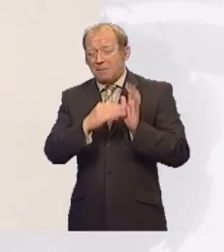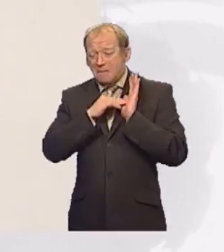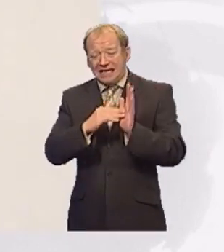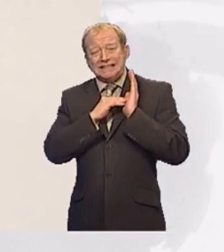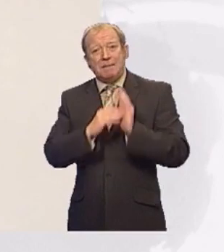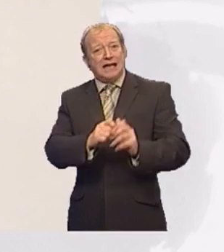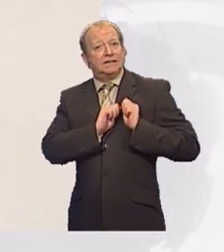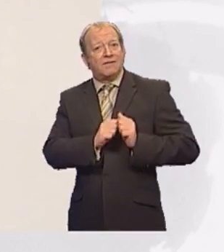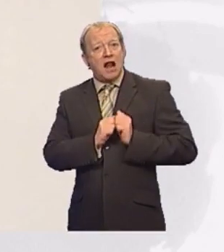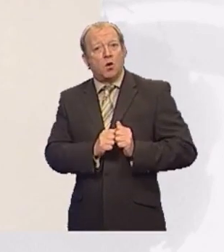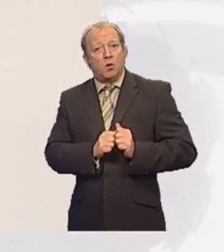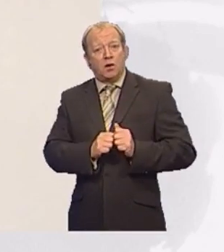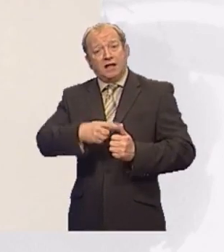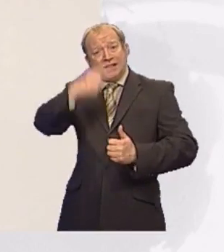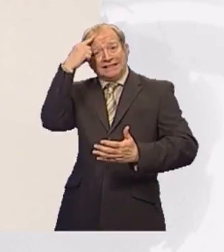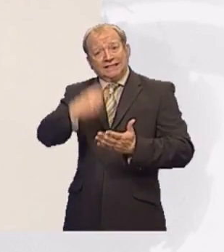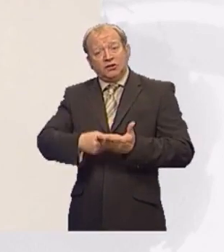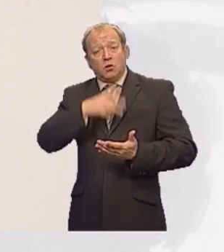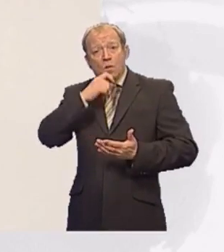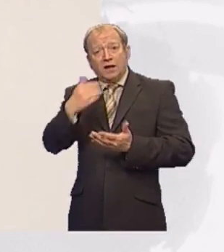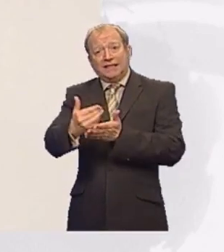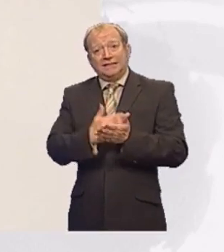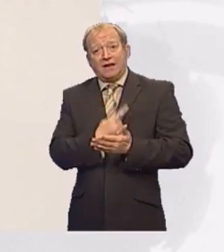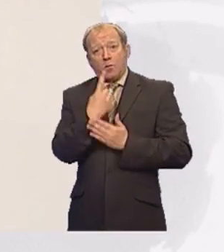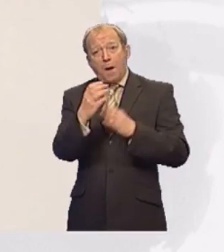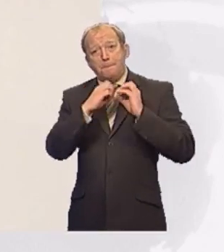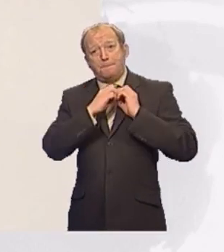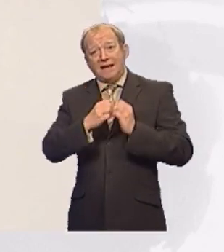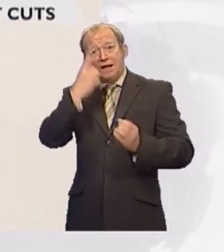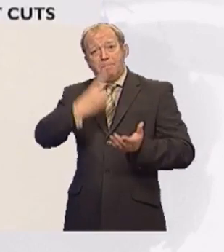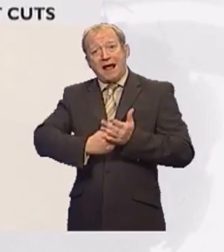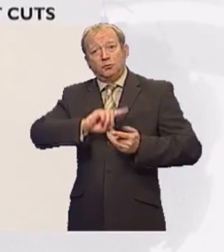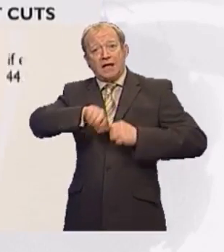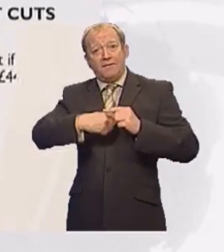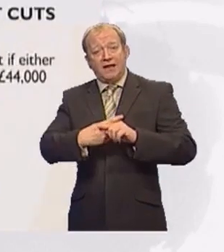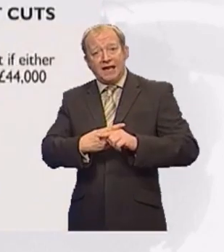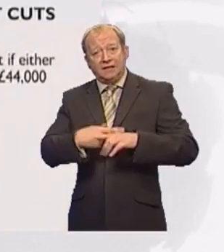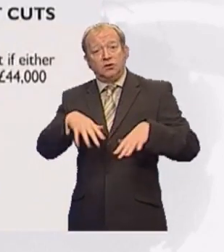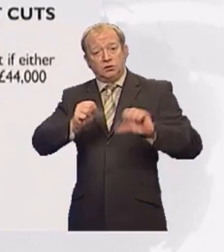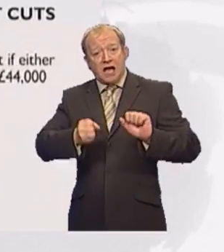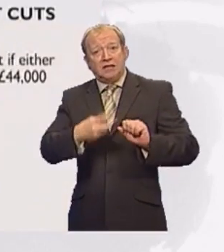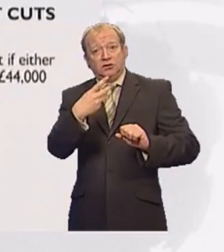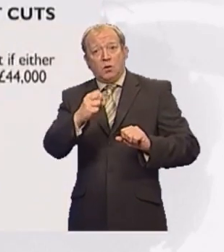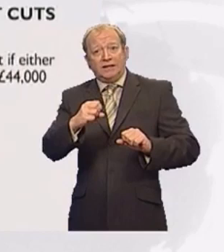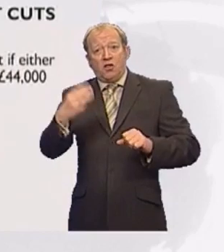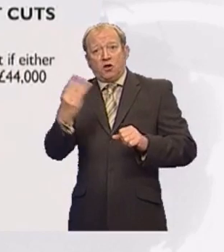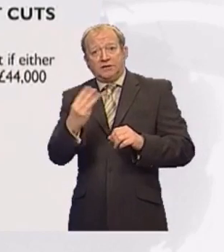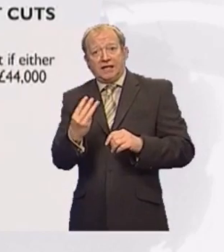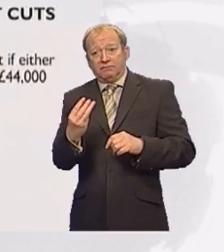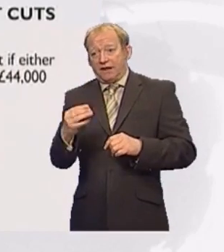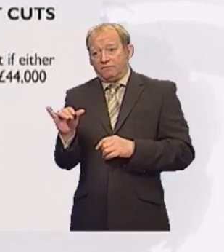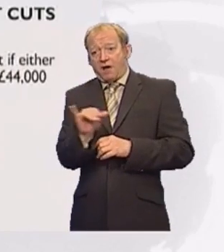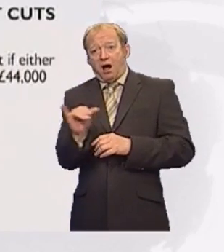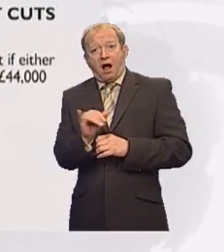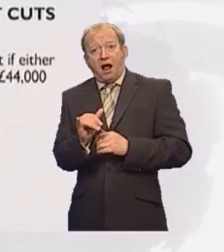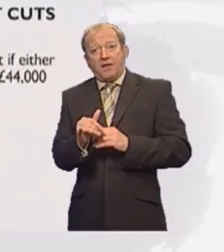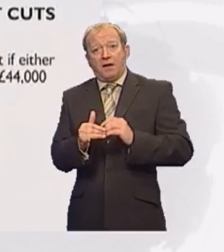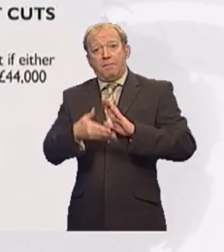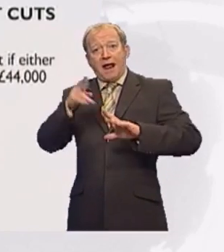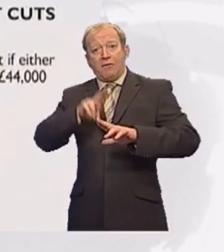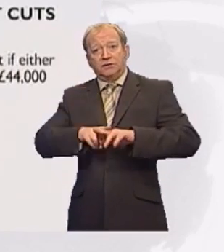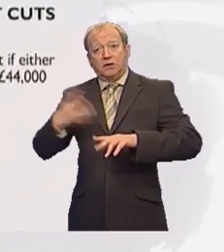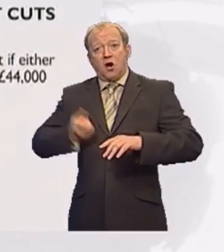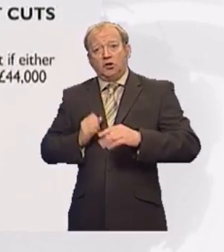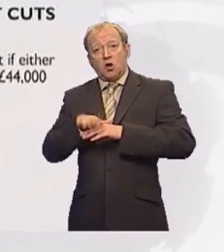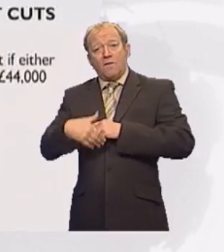The decision will save the Treasury £1 billion a year and means that from 2013, if either parent earns more than £44,000,